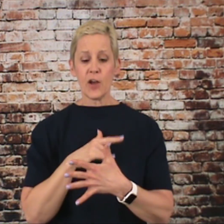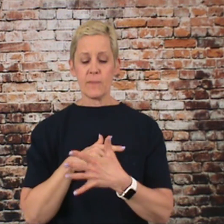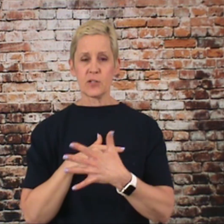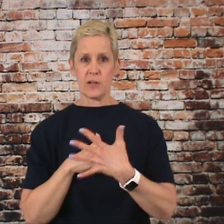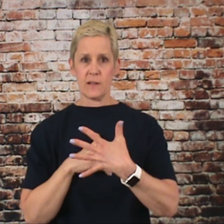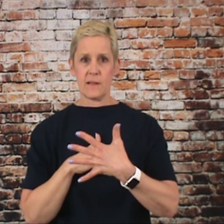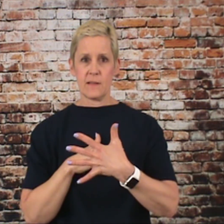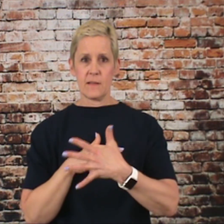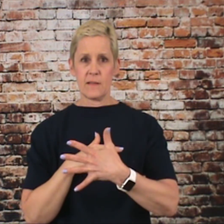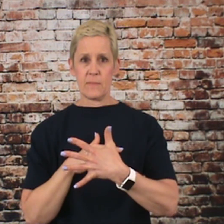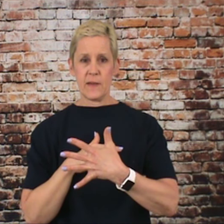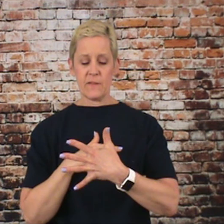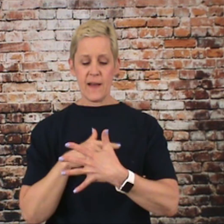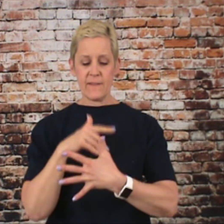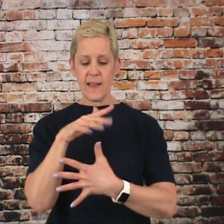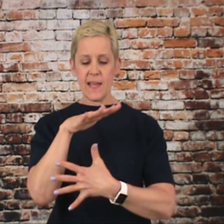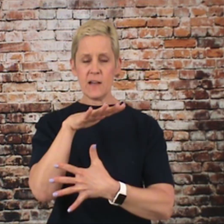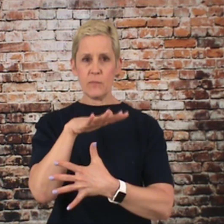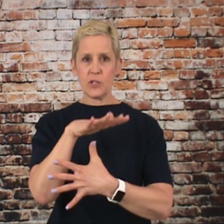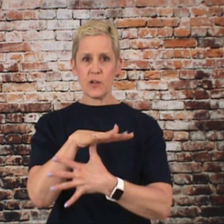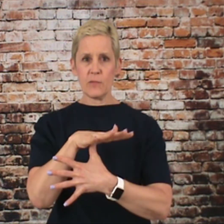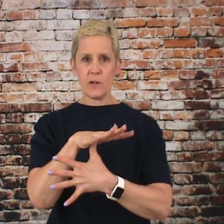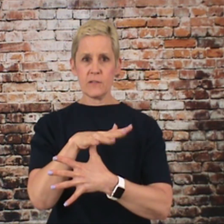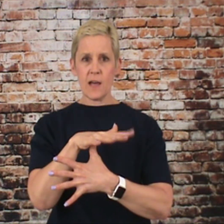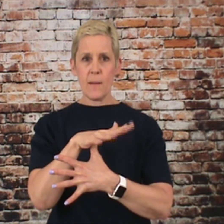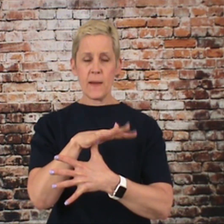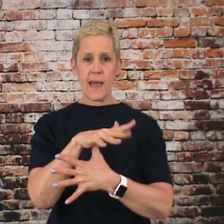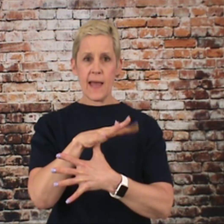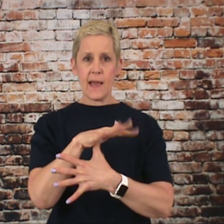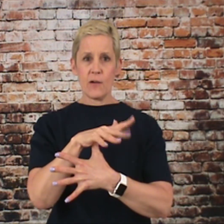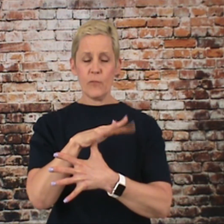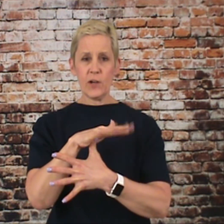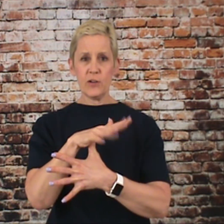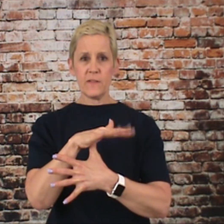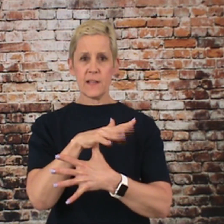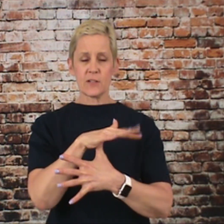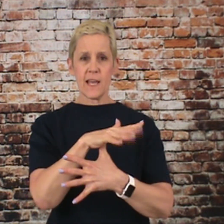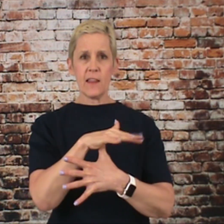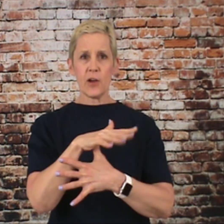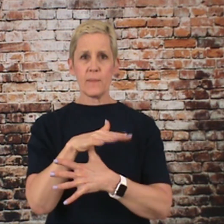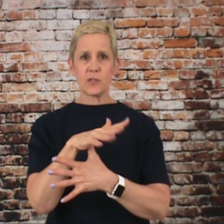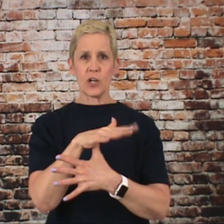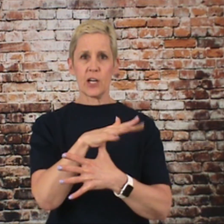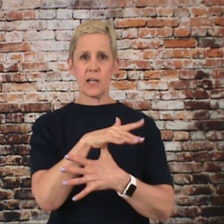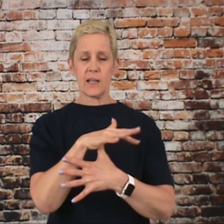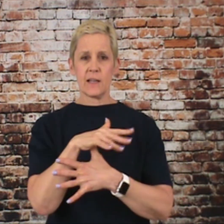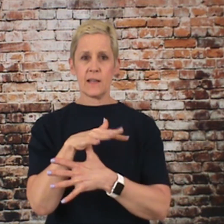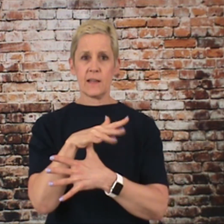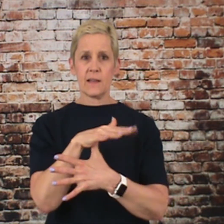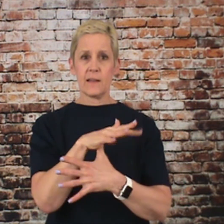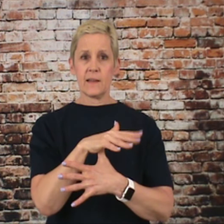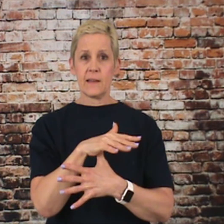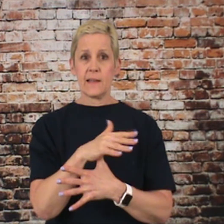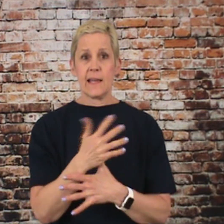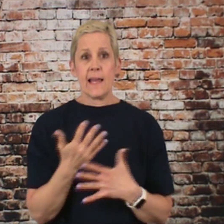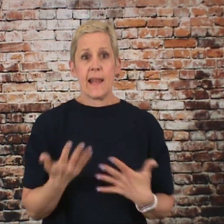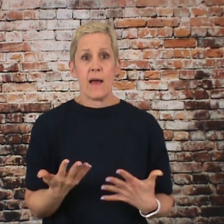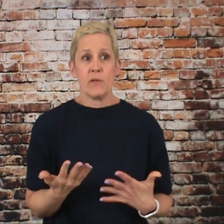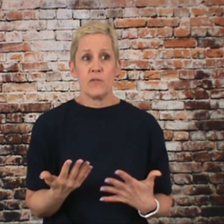Helicopter. Big five hand. Put your other one on top. Wiggle your fingers. Helicopter. And how many of